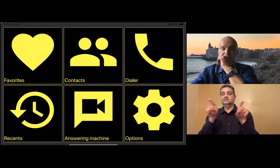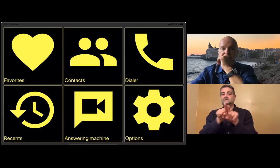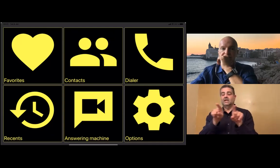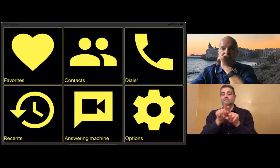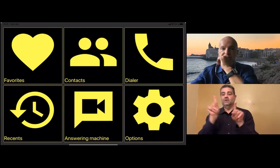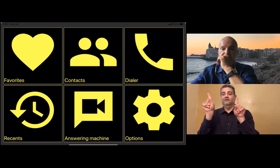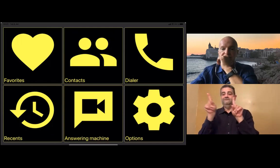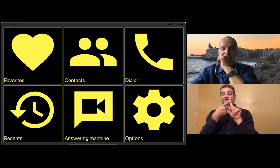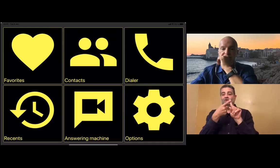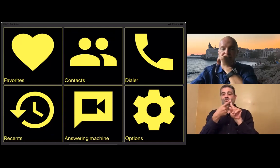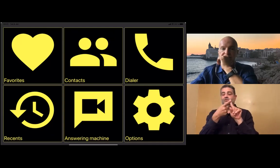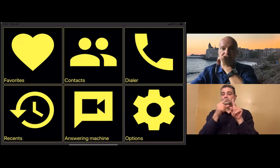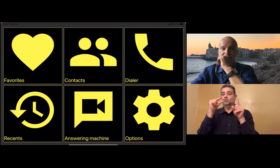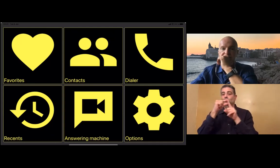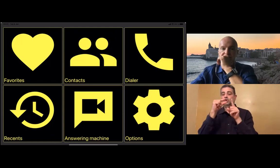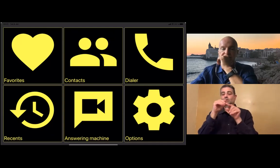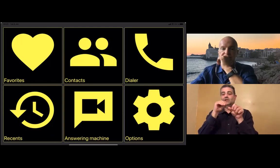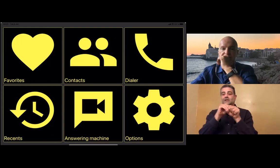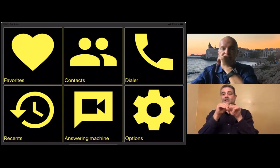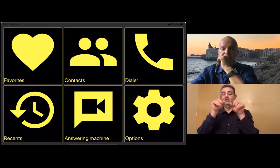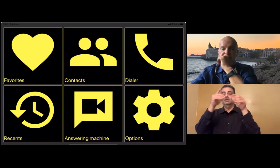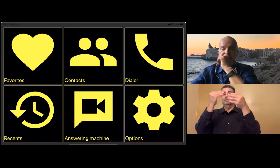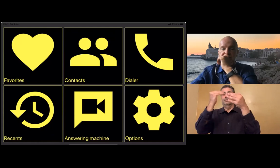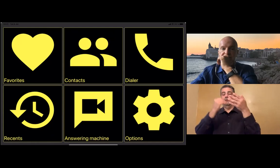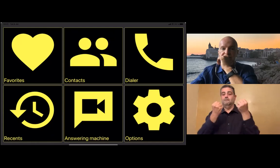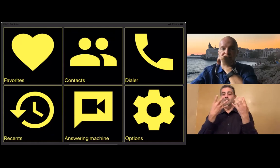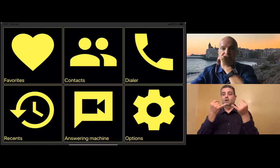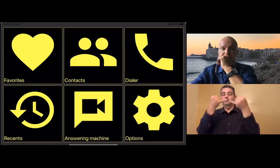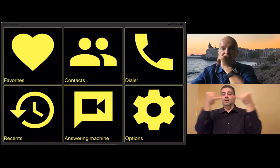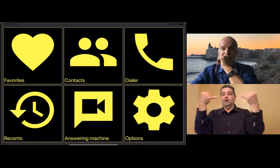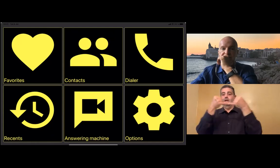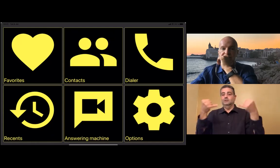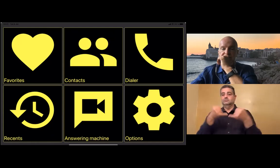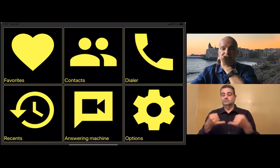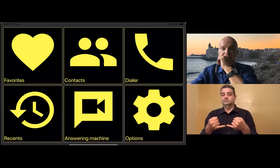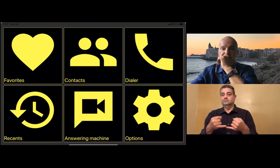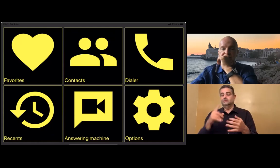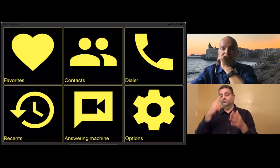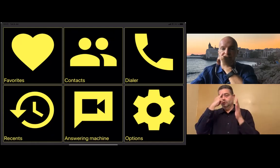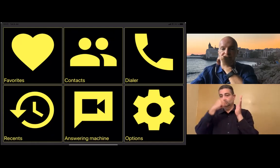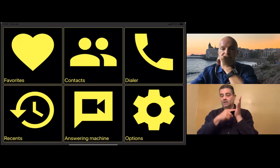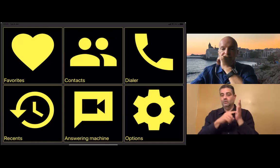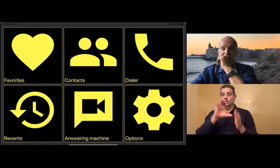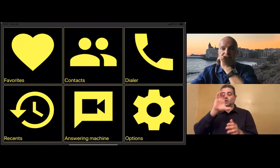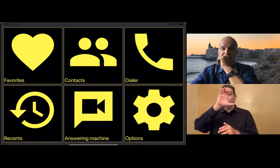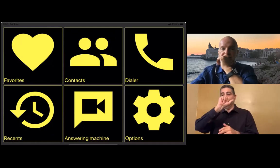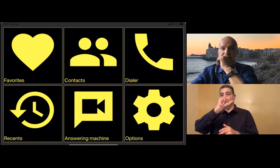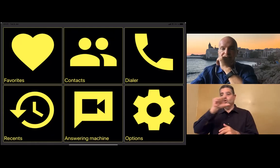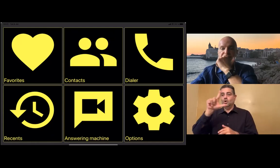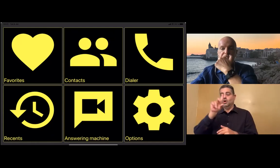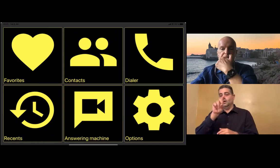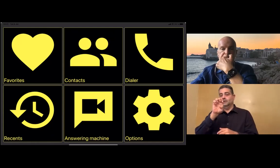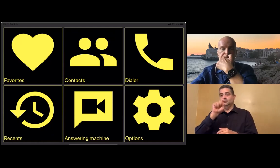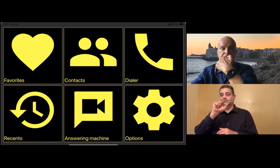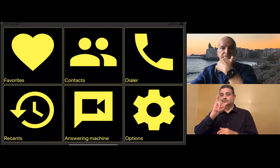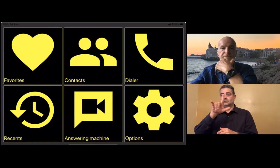Many apps typically have the same first word in multiple lines.